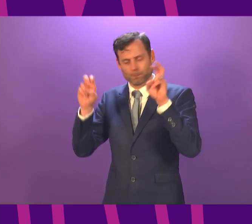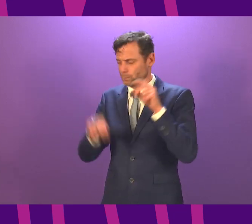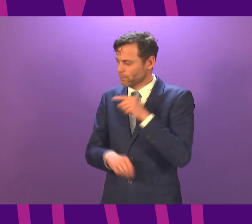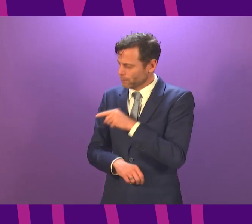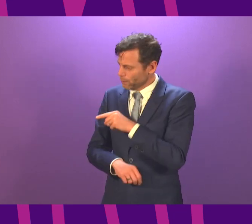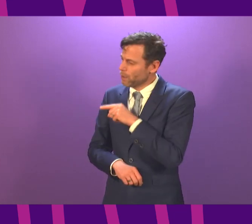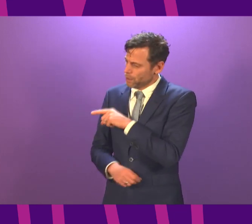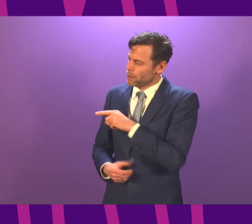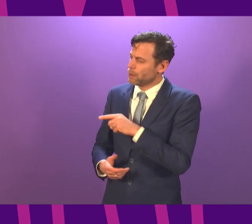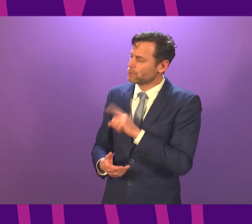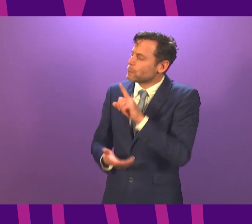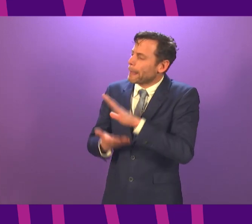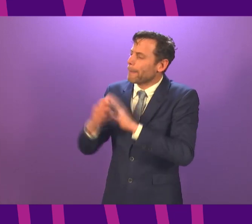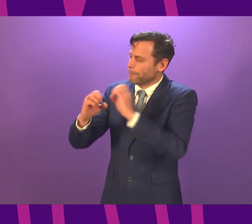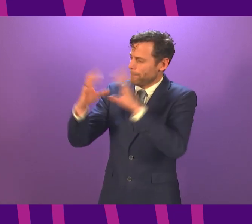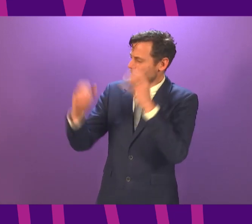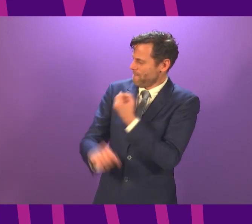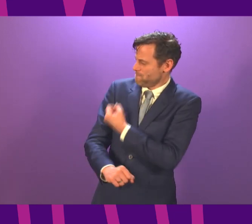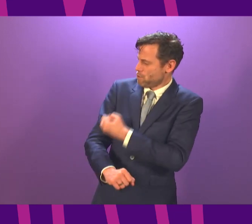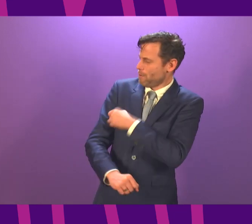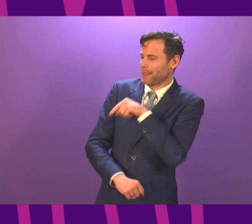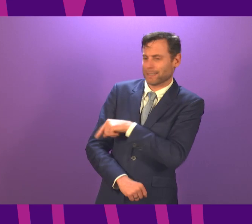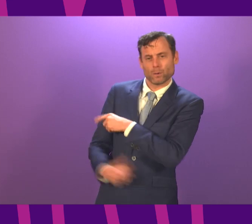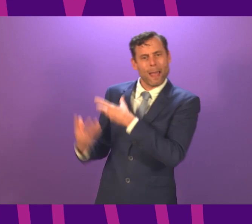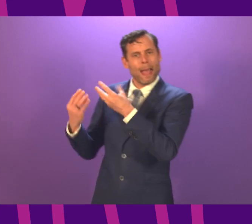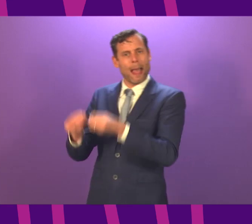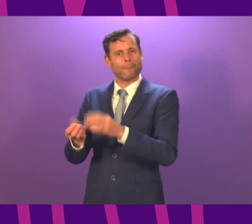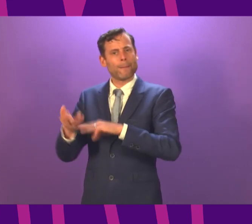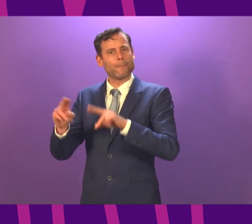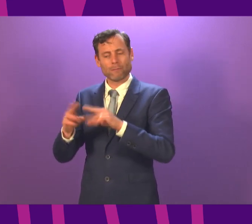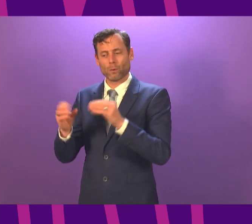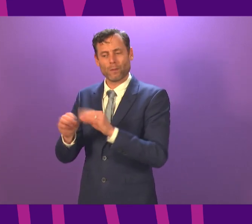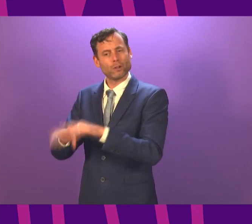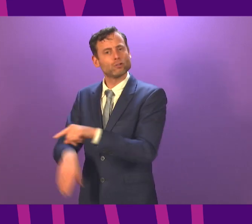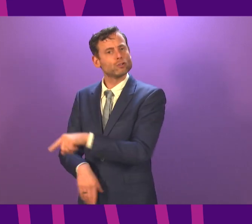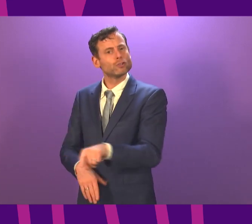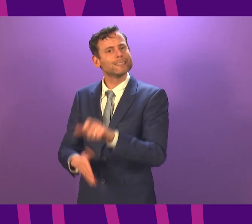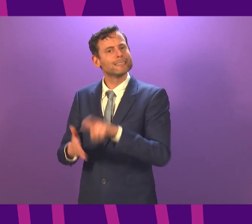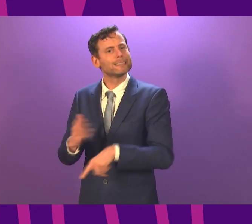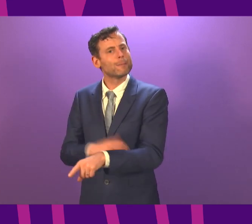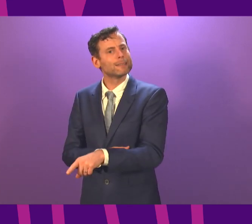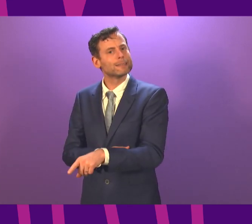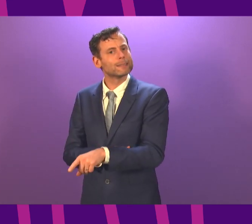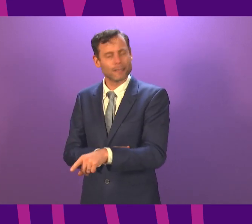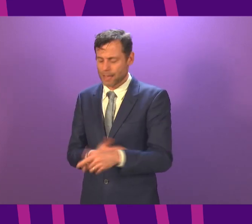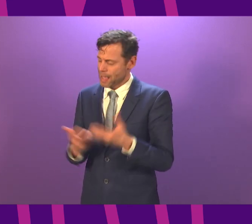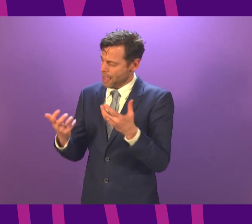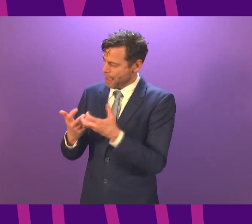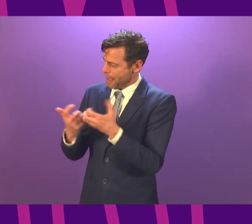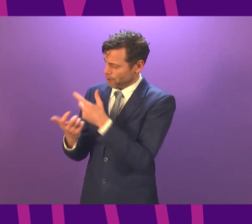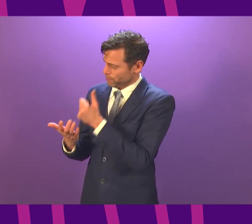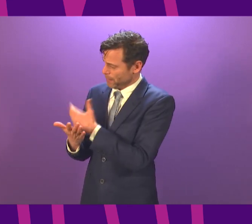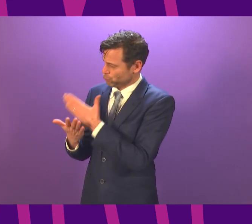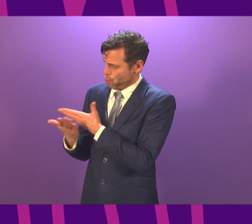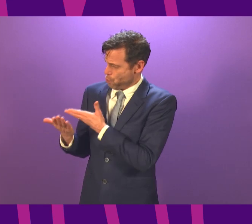steps will be taken to give appropriate support to families with children with additional support needs and disabilities to ensure that they can provide equitable home